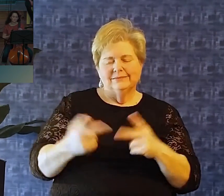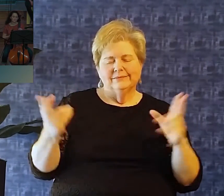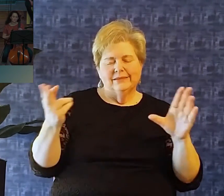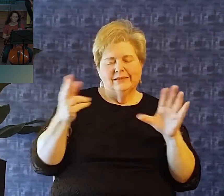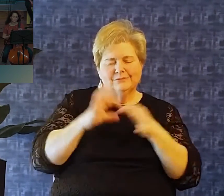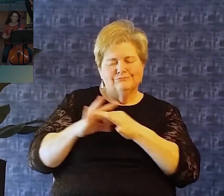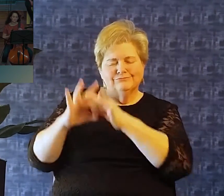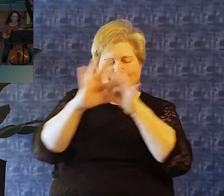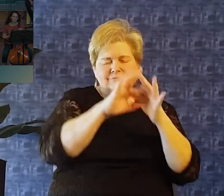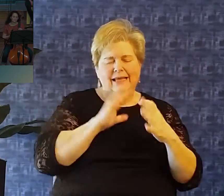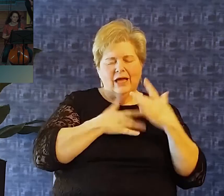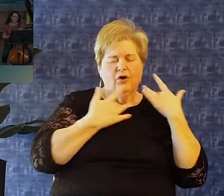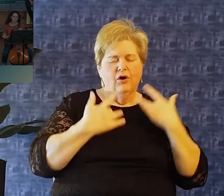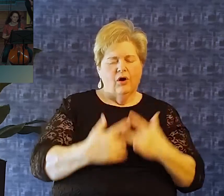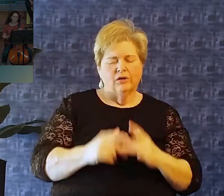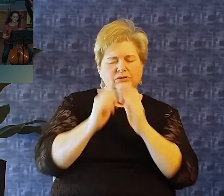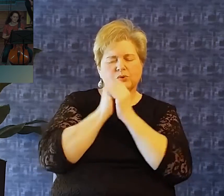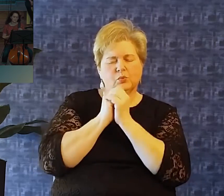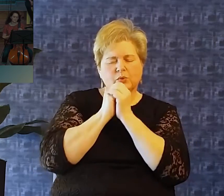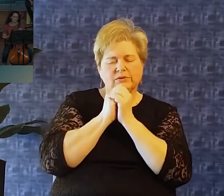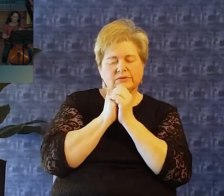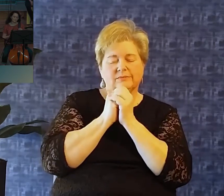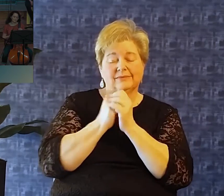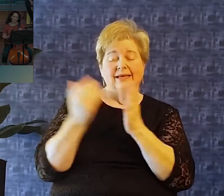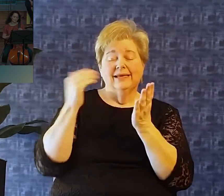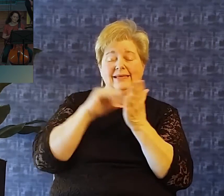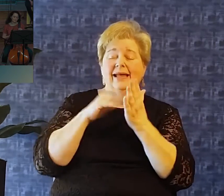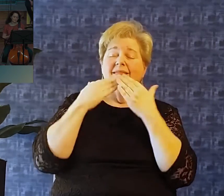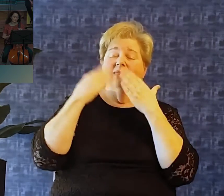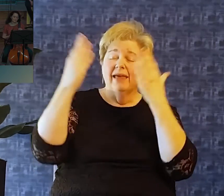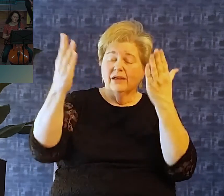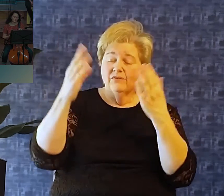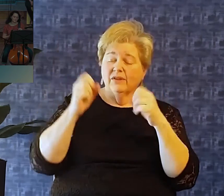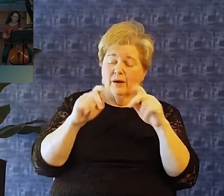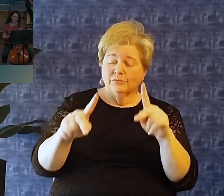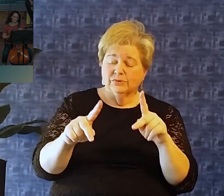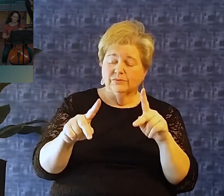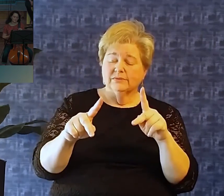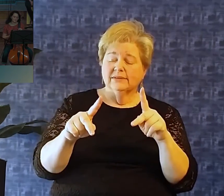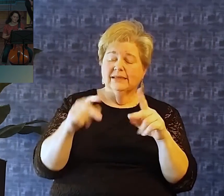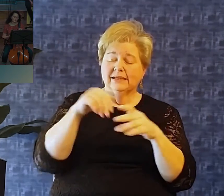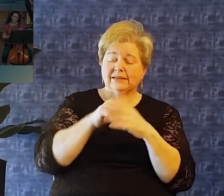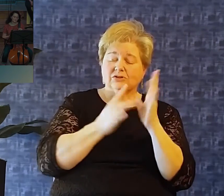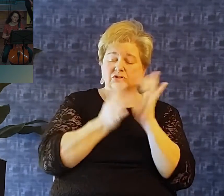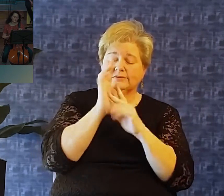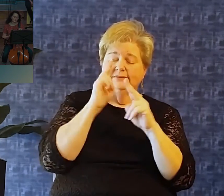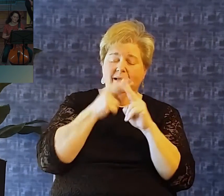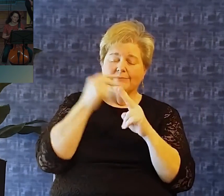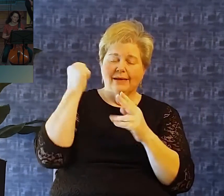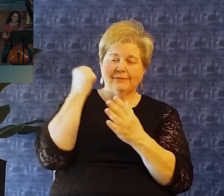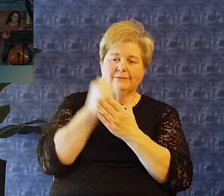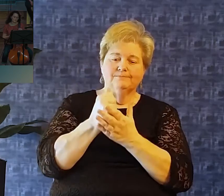our hearts together As we worship you this morning Again, we just thank you for this opportunity In Jesus' name, amen